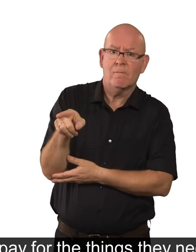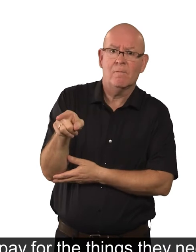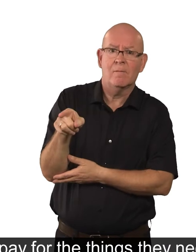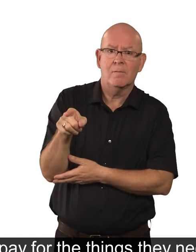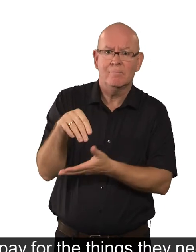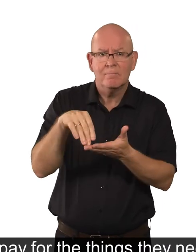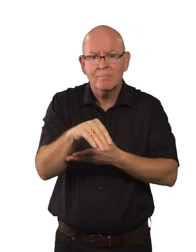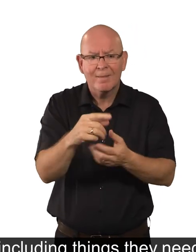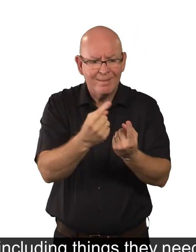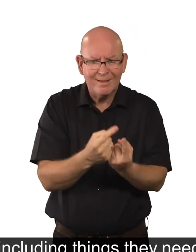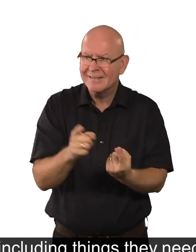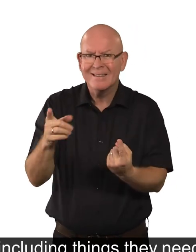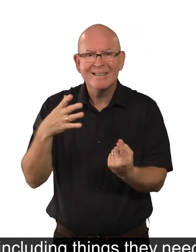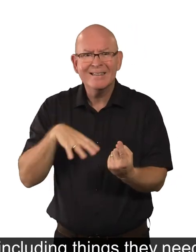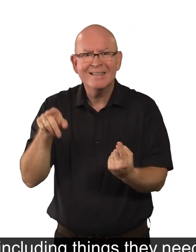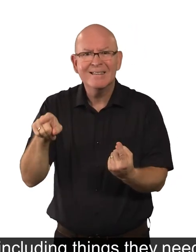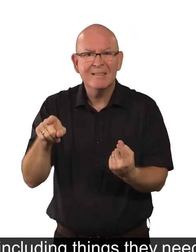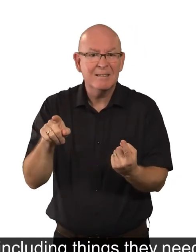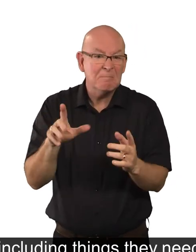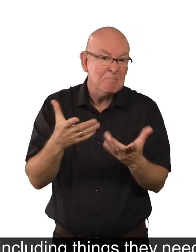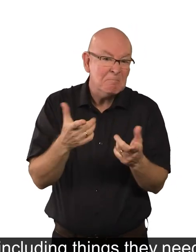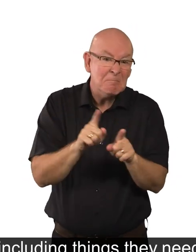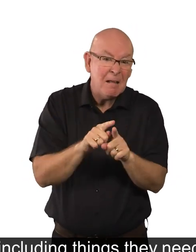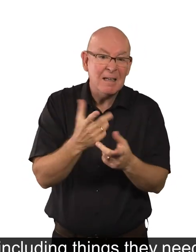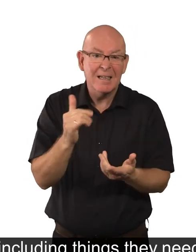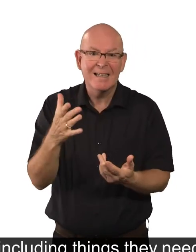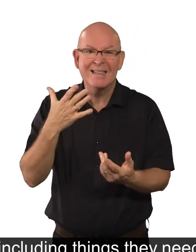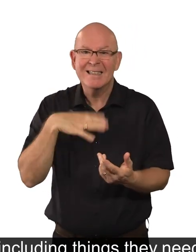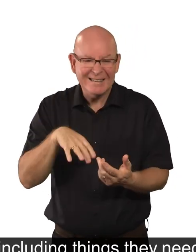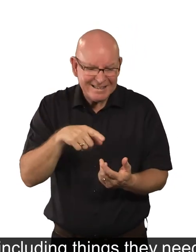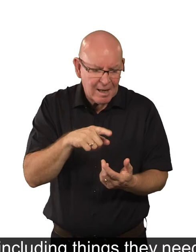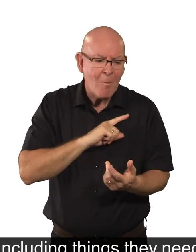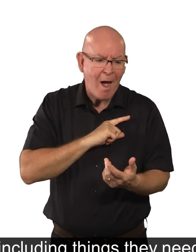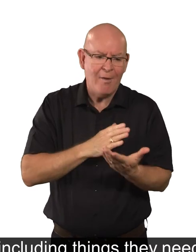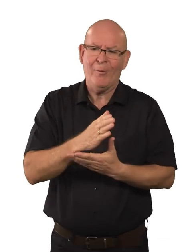for the things they need, including things they need because of their disability.